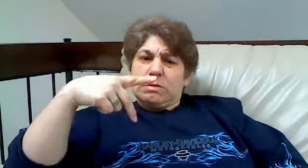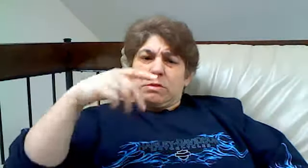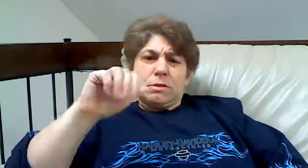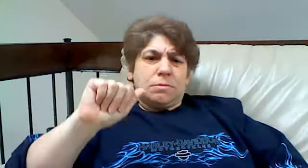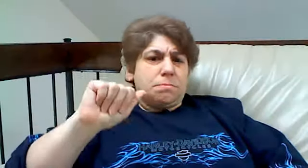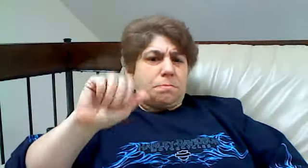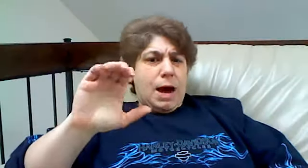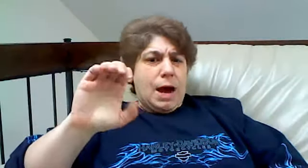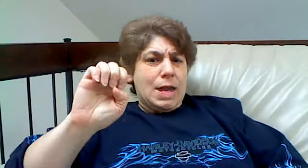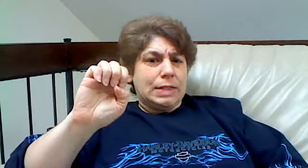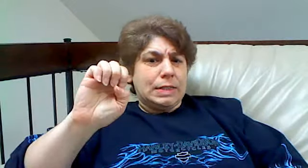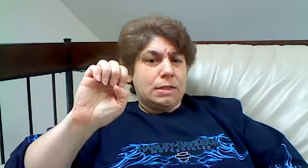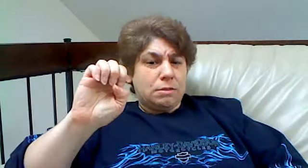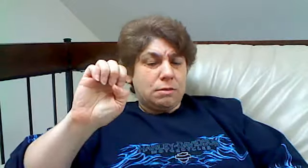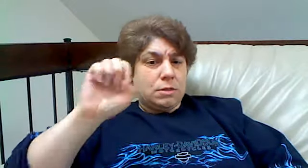why I have my new AT&T 4G boat.